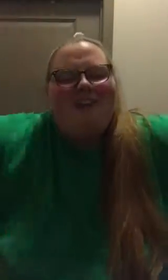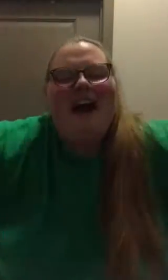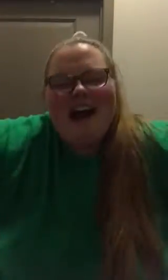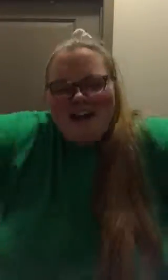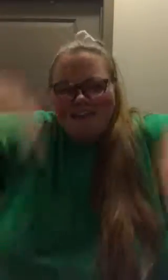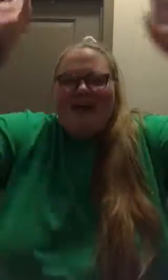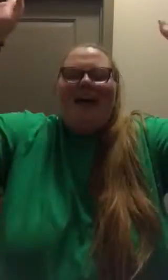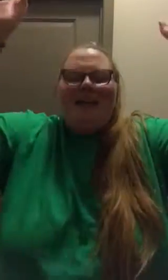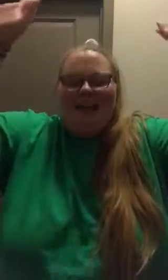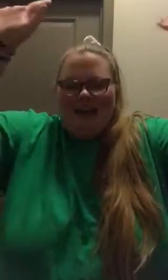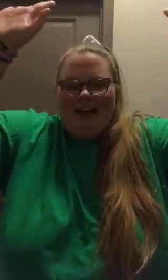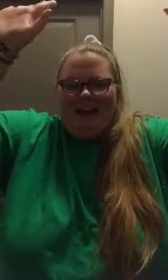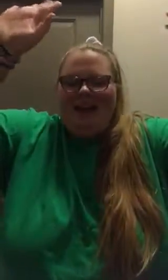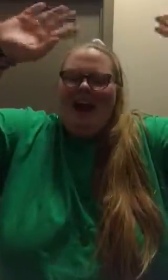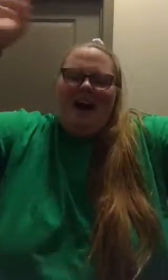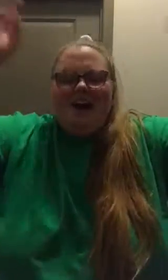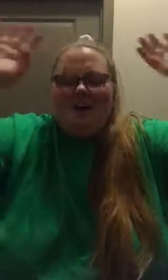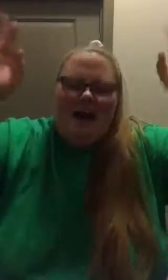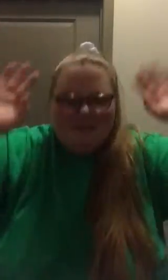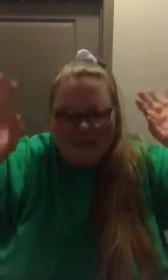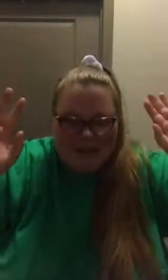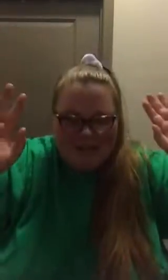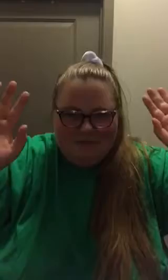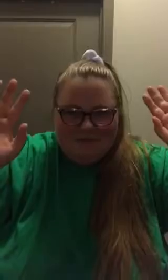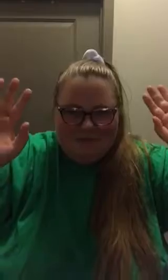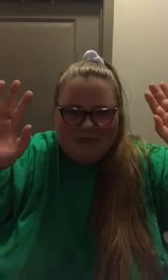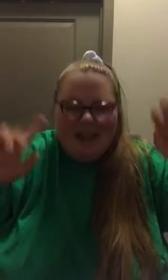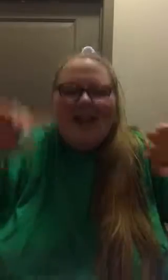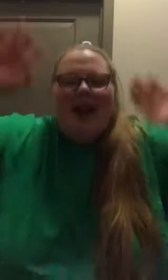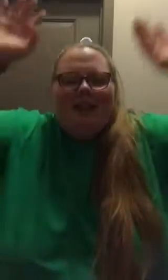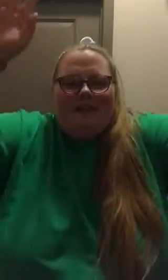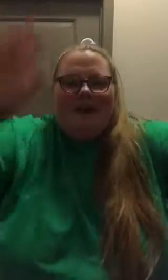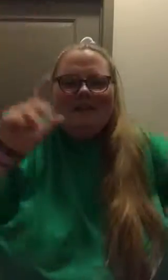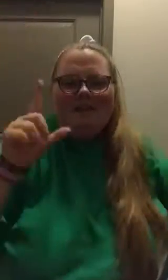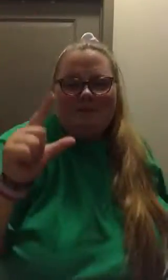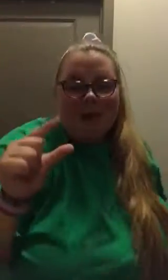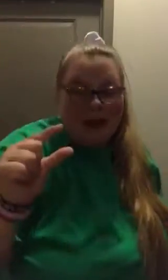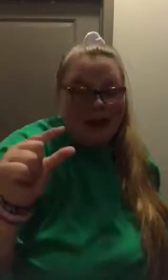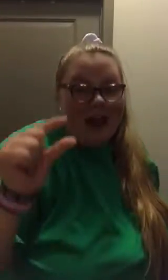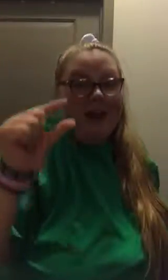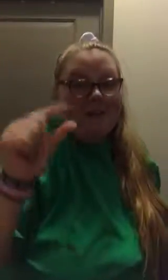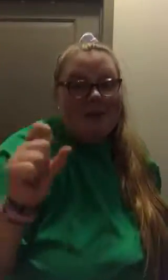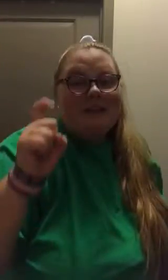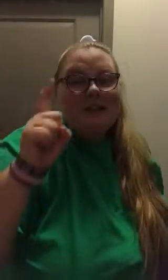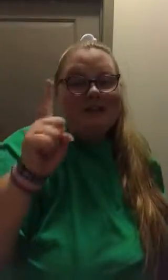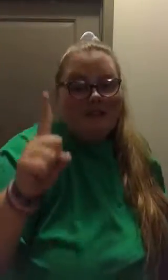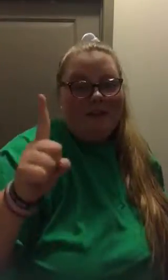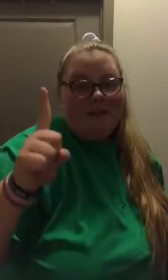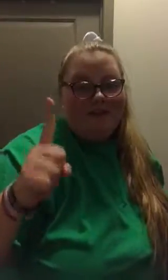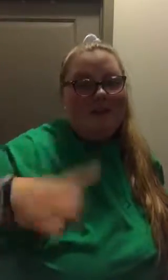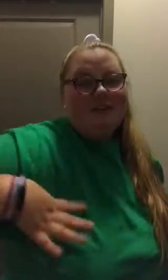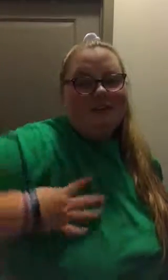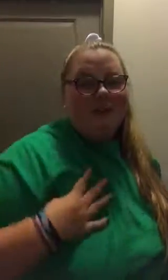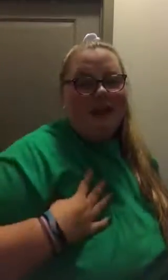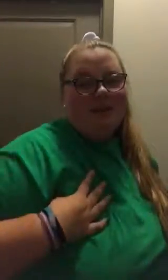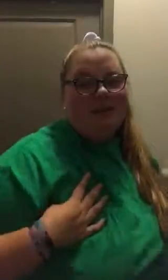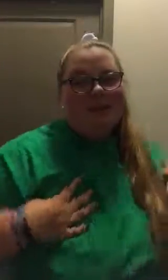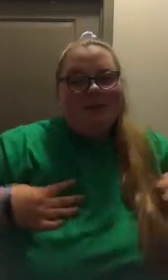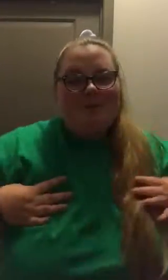rare valley a ratlin valley and the valley's on the spot and the spots on the feather and the feathers on the wing and the wings on the